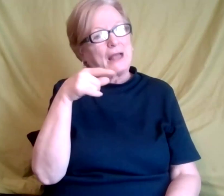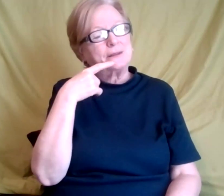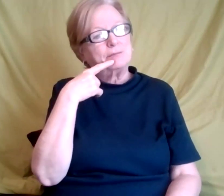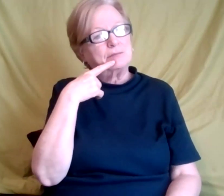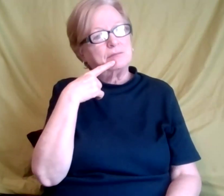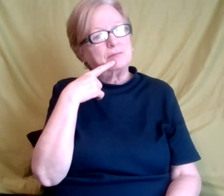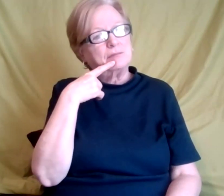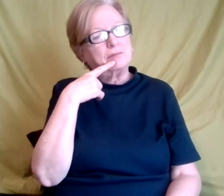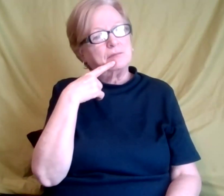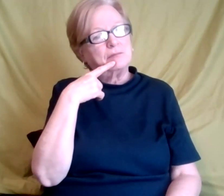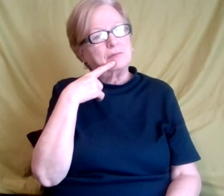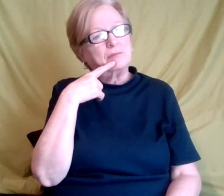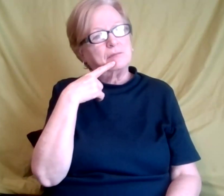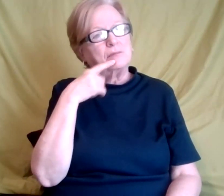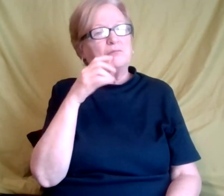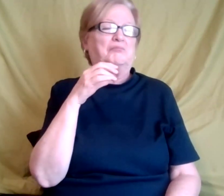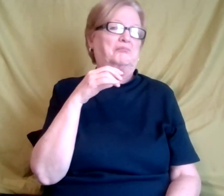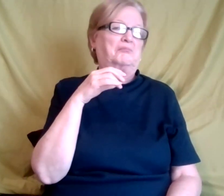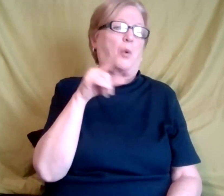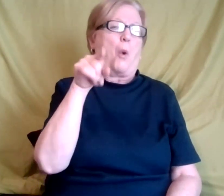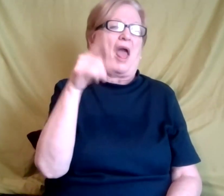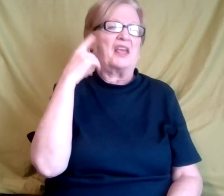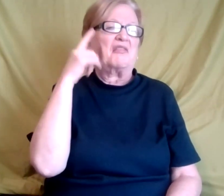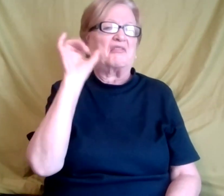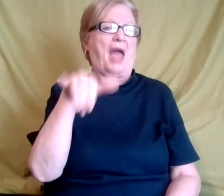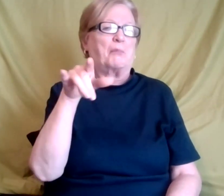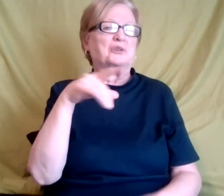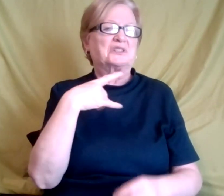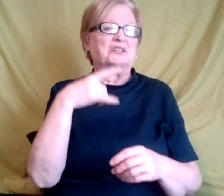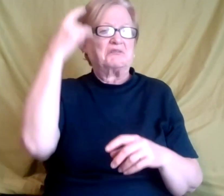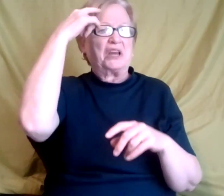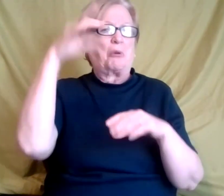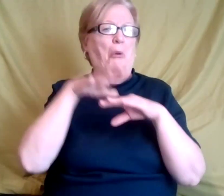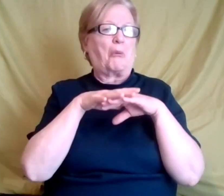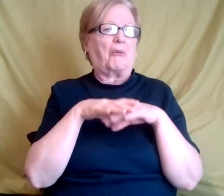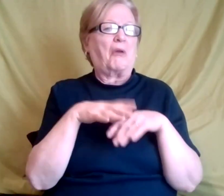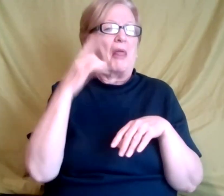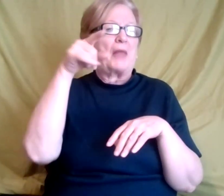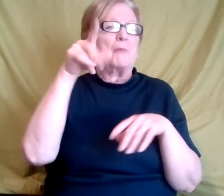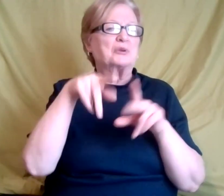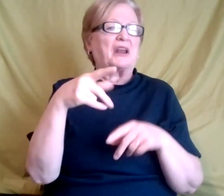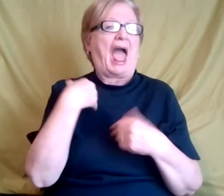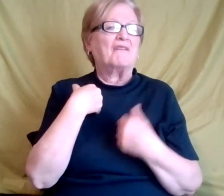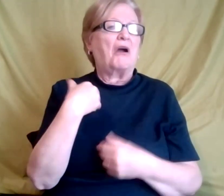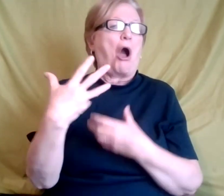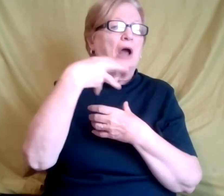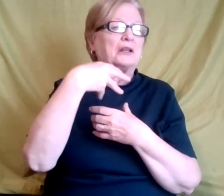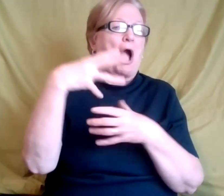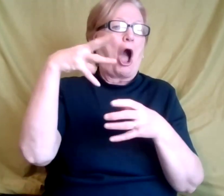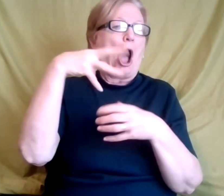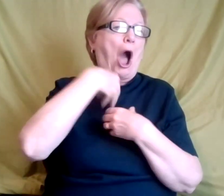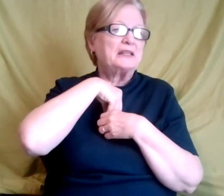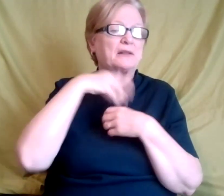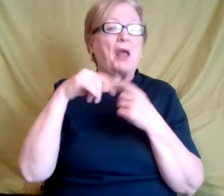say, Oh, you know what? Oh, okay. I bet that person is neurodivergent or I bet that person has autism or, you know, I'm going to do, they have